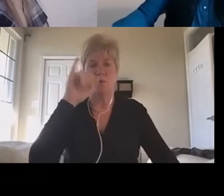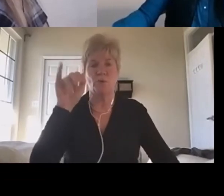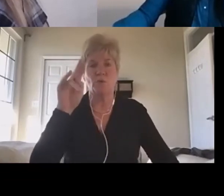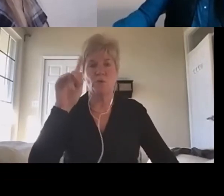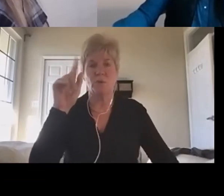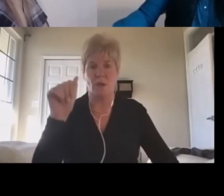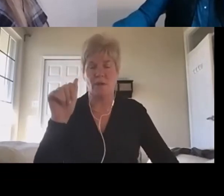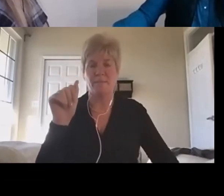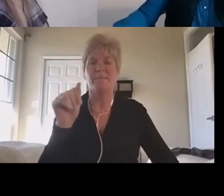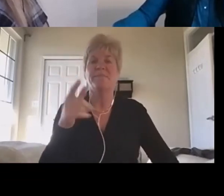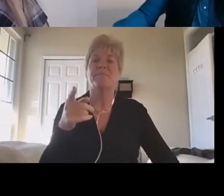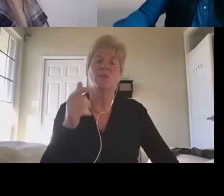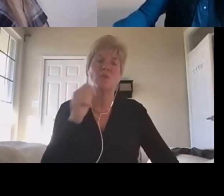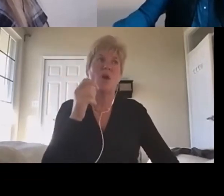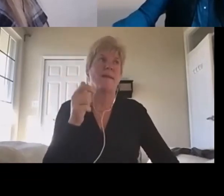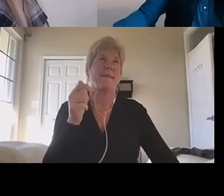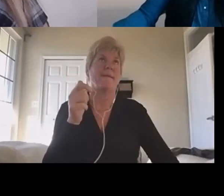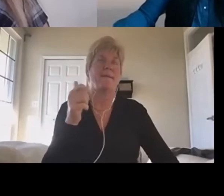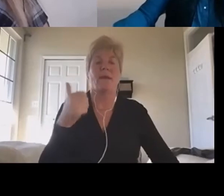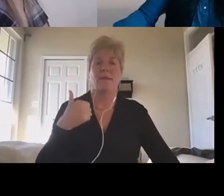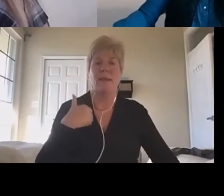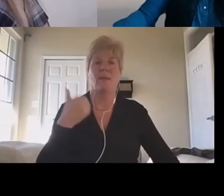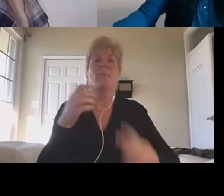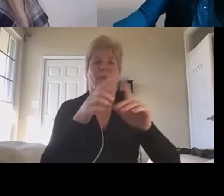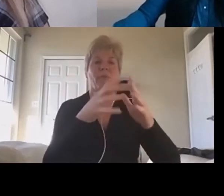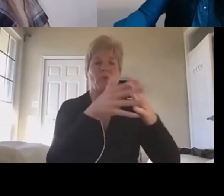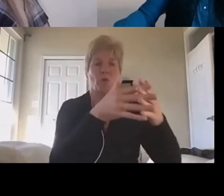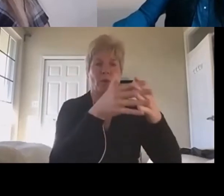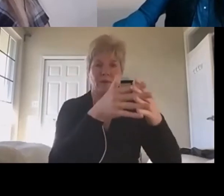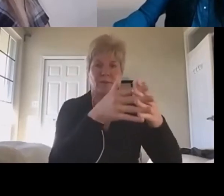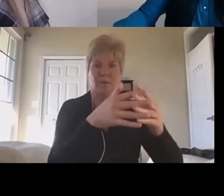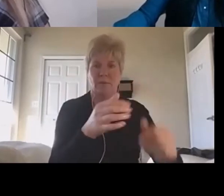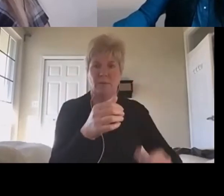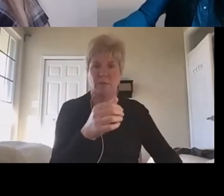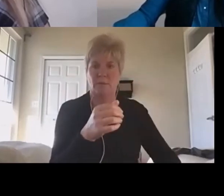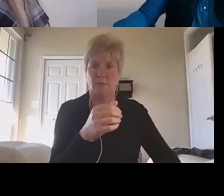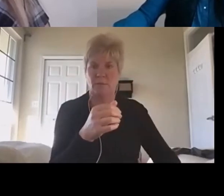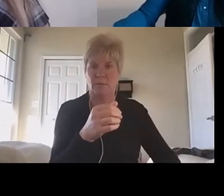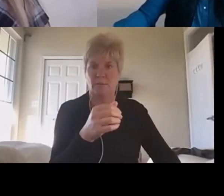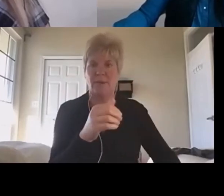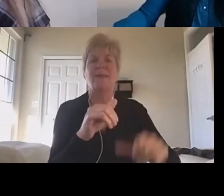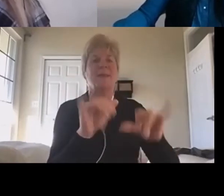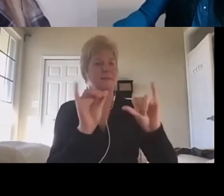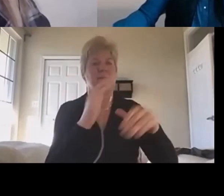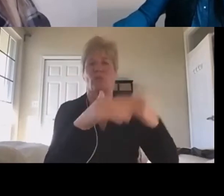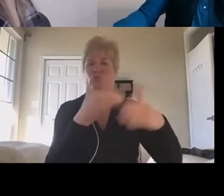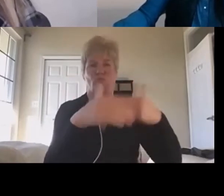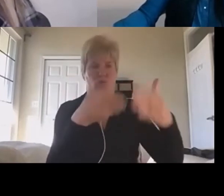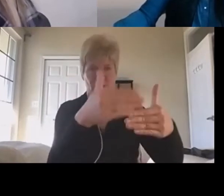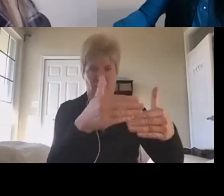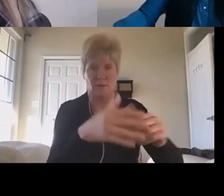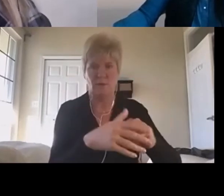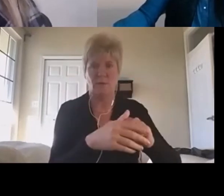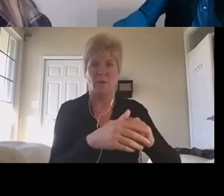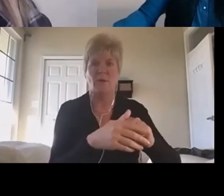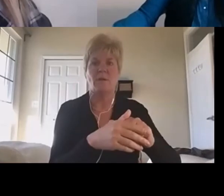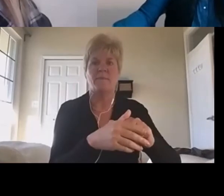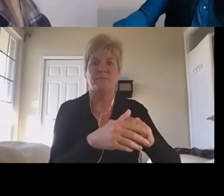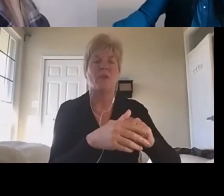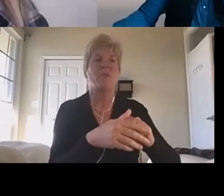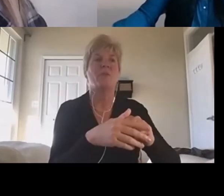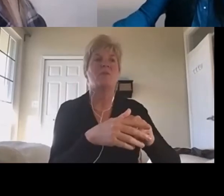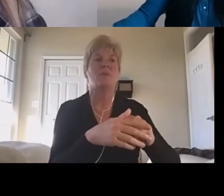Canada, but in the US, there's a higher view, not, I mean, still in process, a higher view challenge.